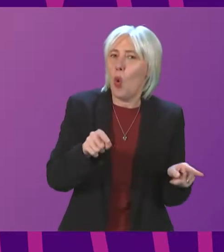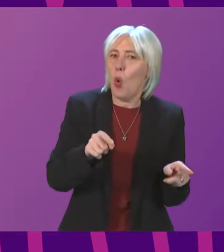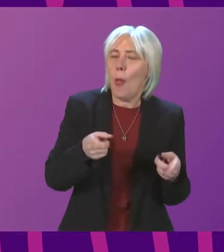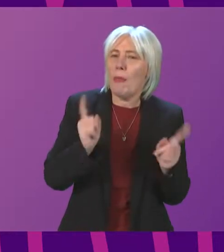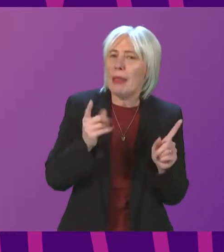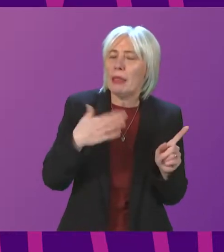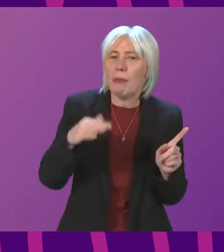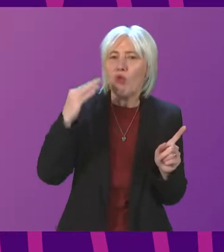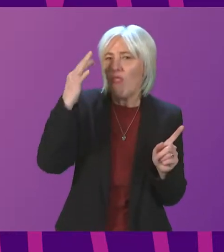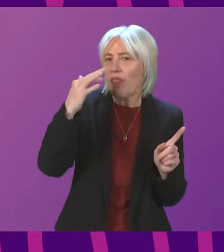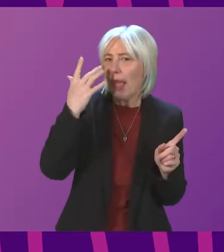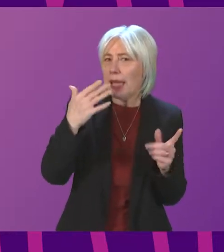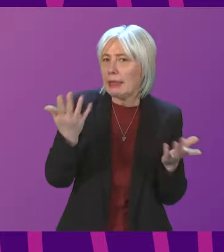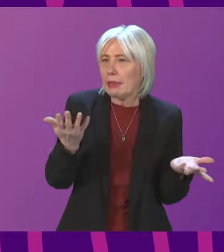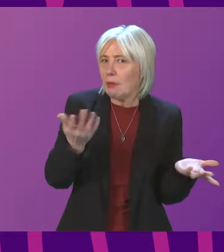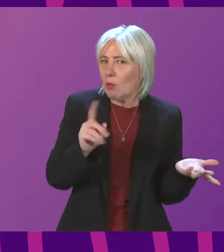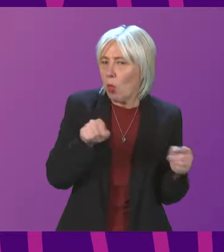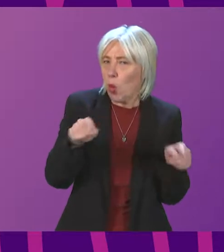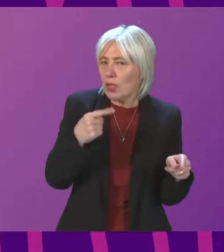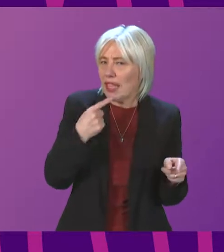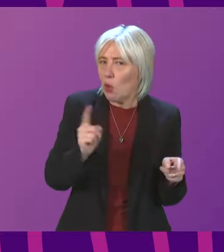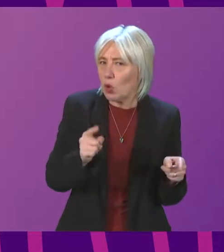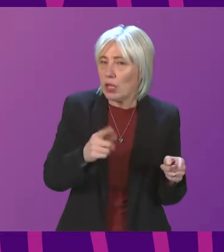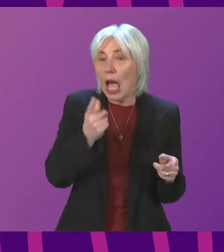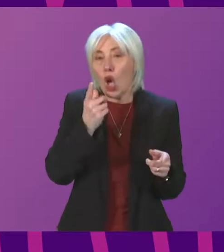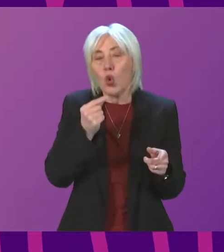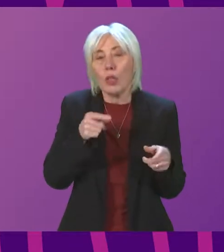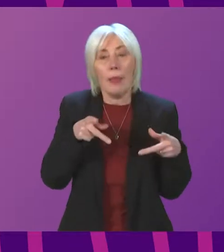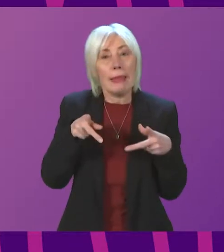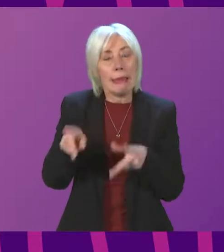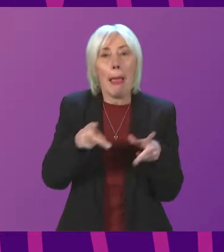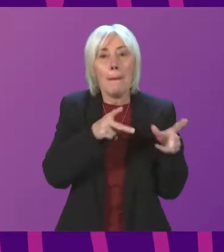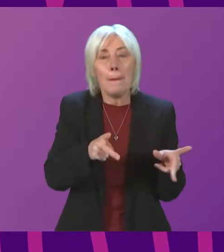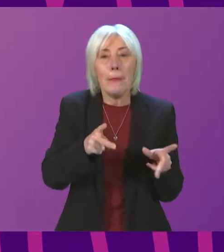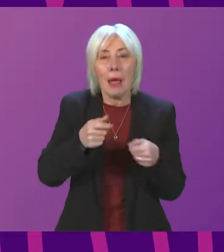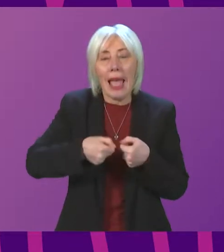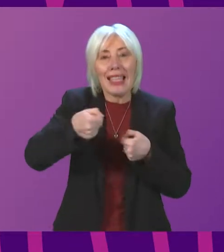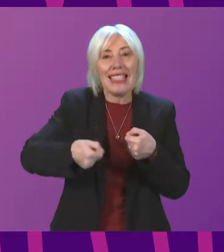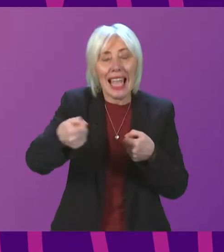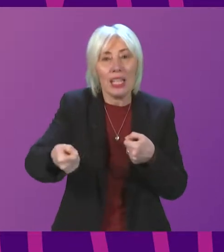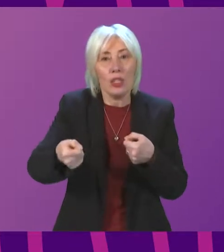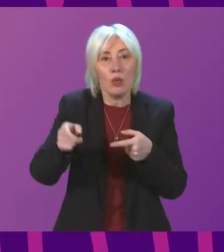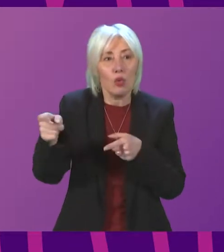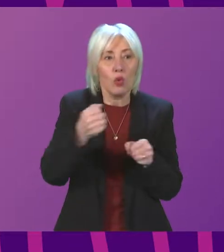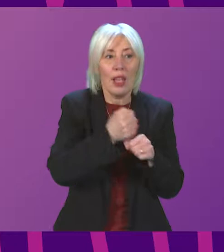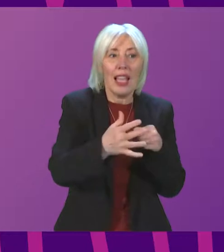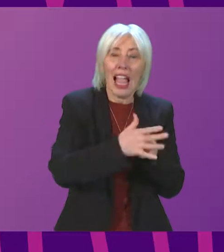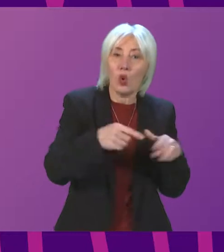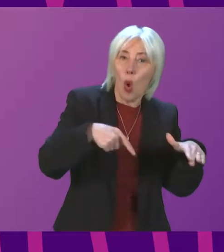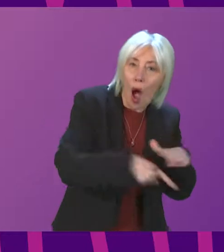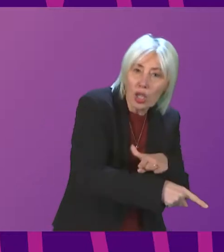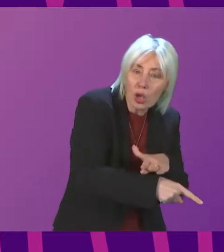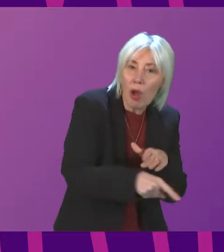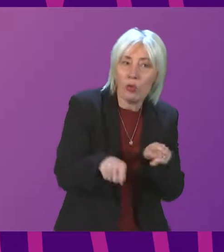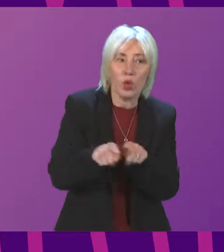on what they've had to say and whether the scheme could be extended to Glasgow Underground and